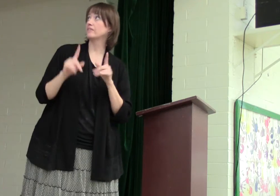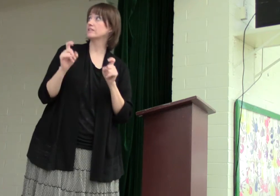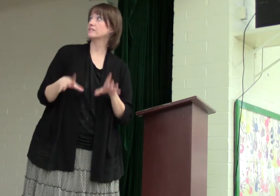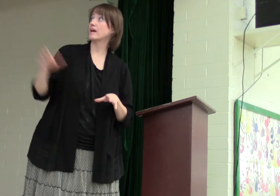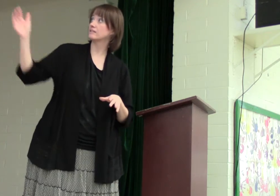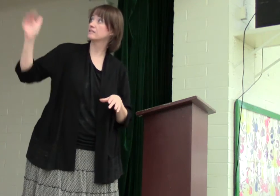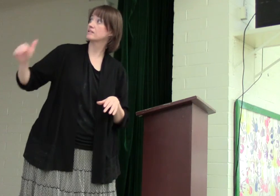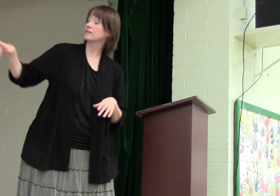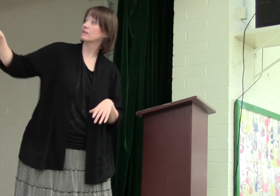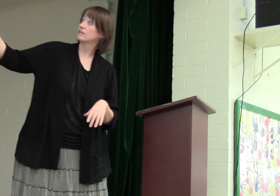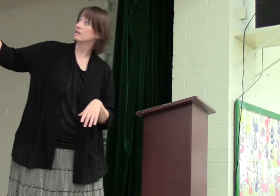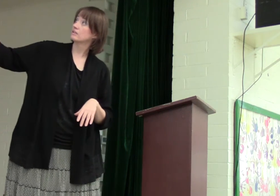this test.